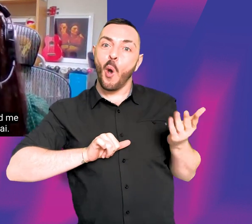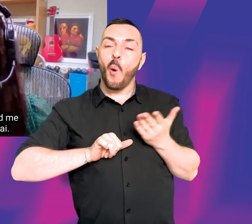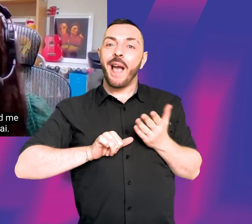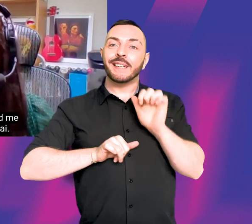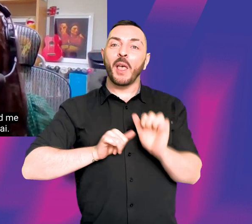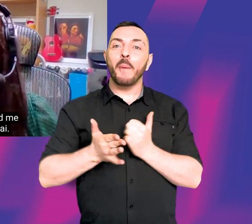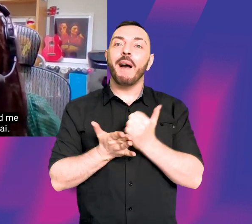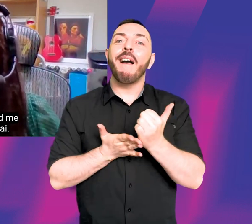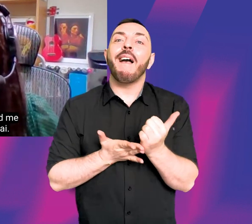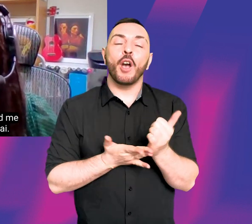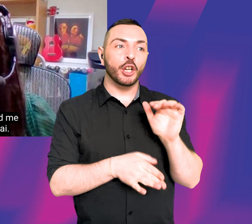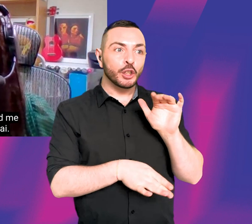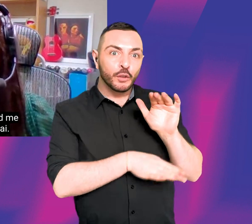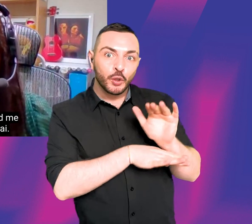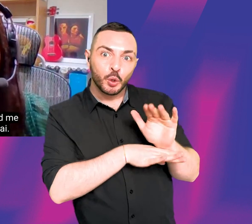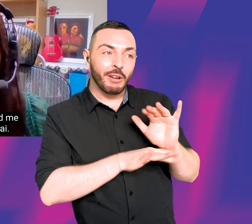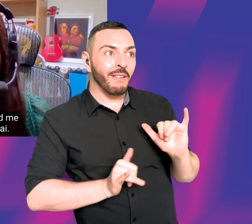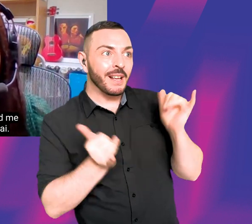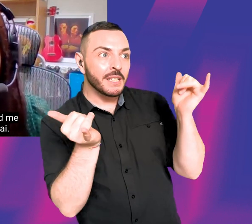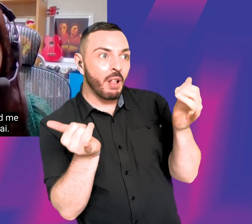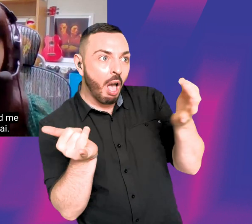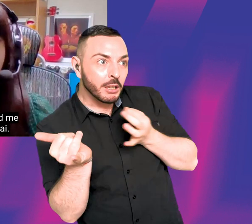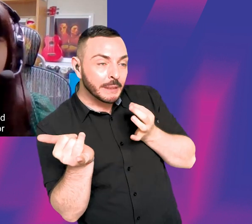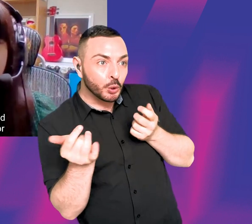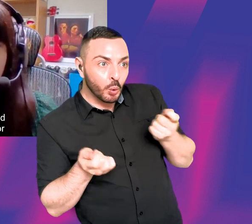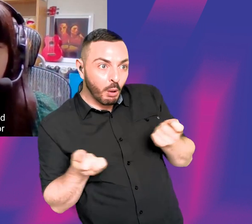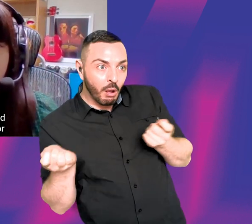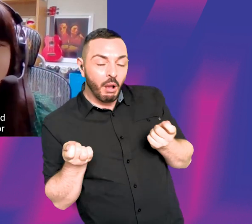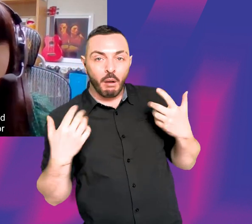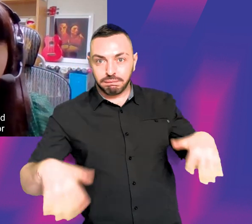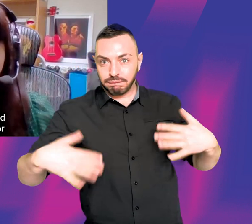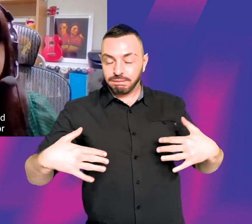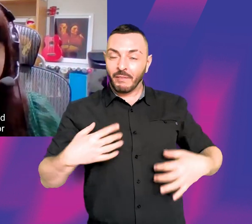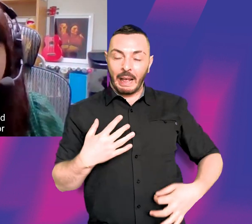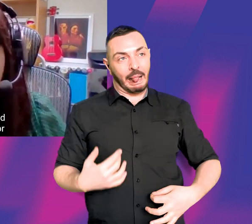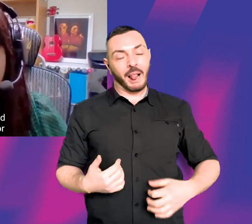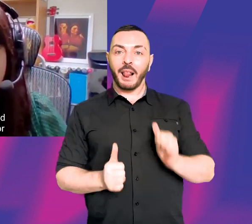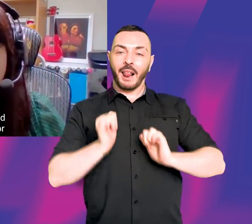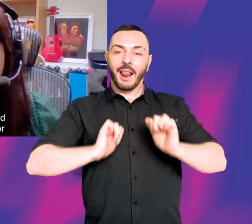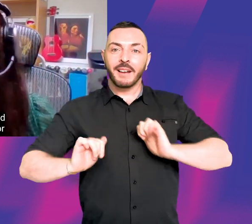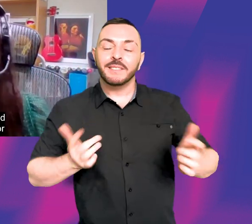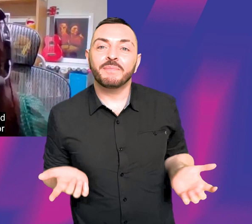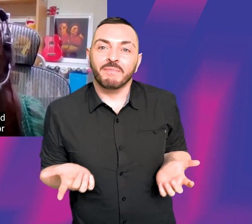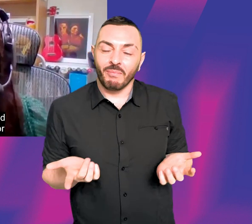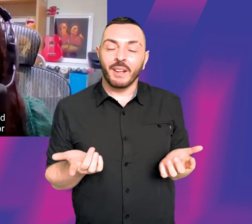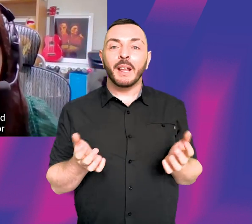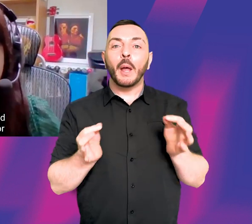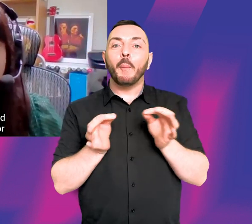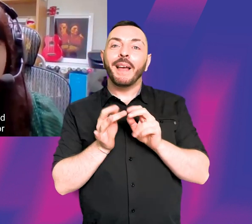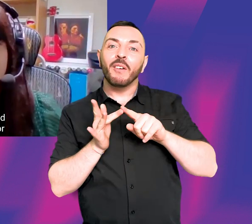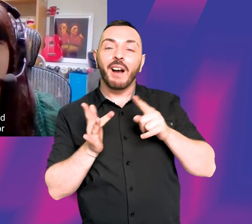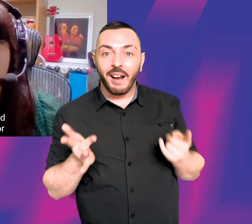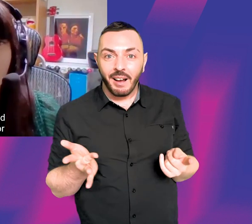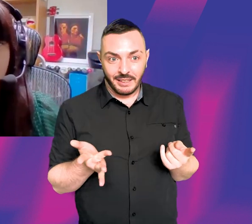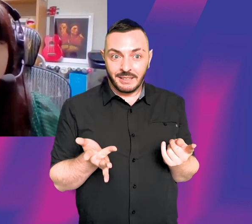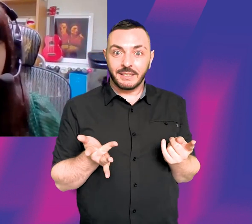BFI Future Film Festival asked me to host this hotspot with Romola Garai. Romola Garai is a BAFTA-nominated and a Golden Globe-nominated